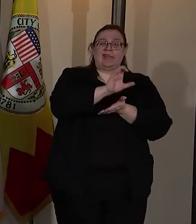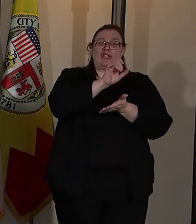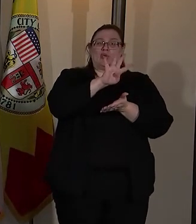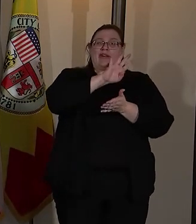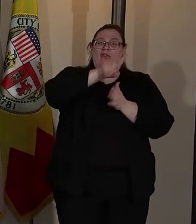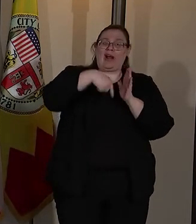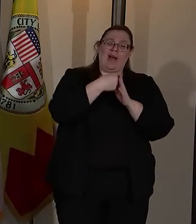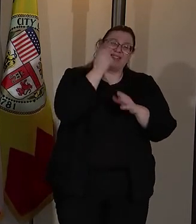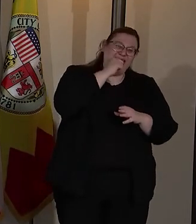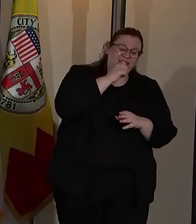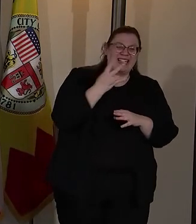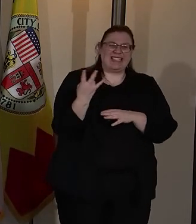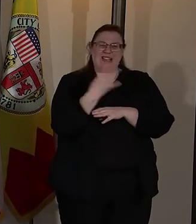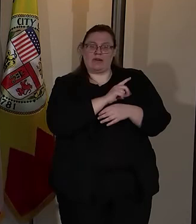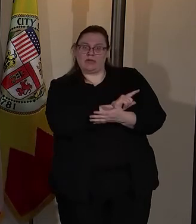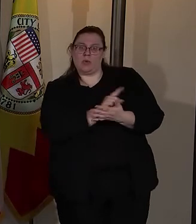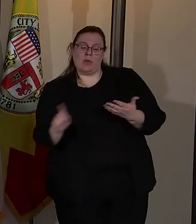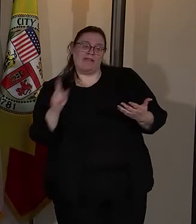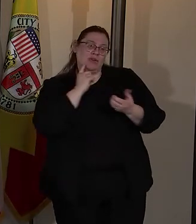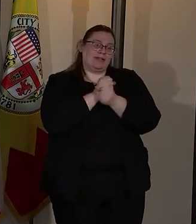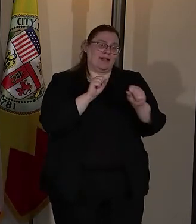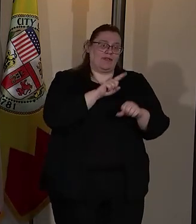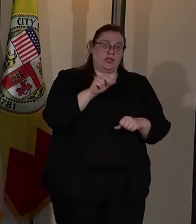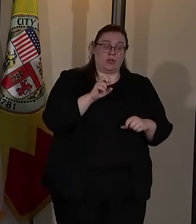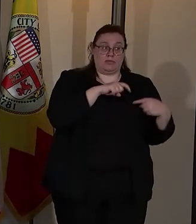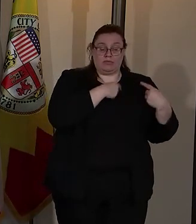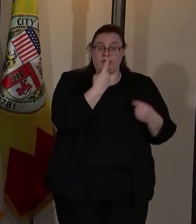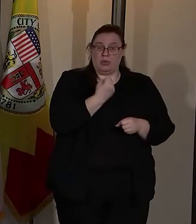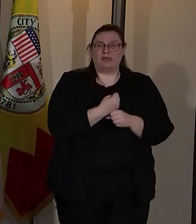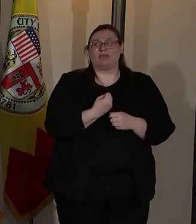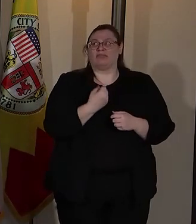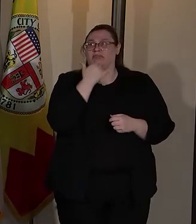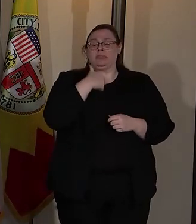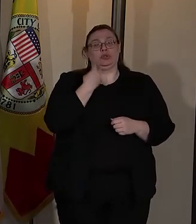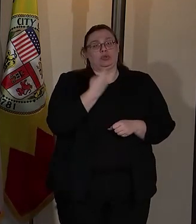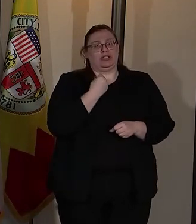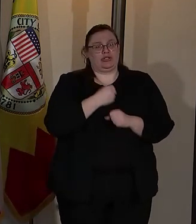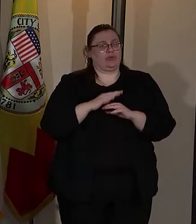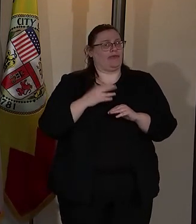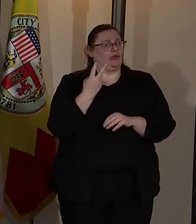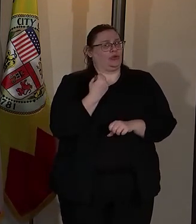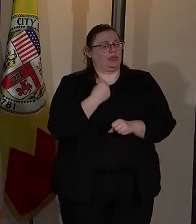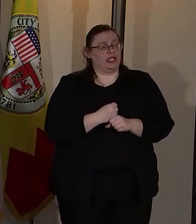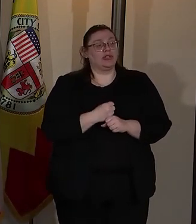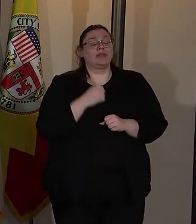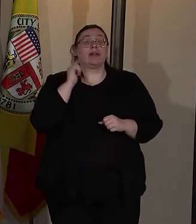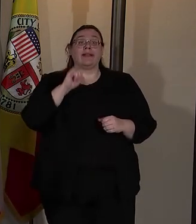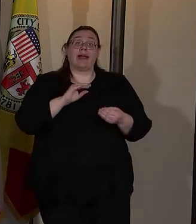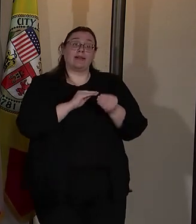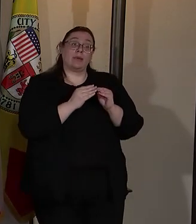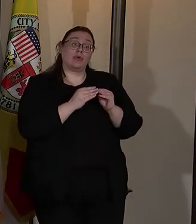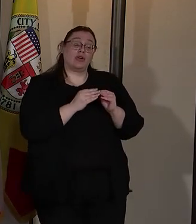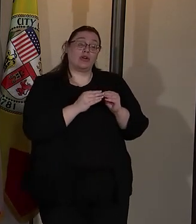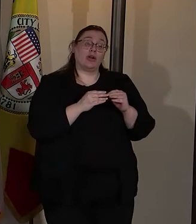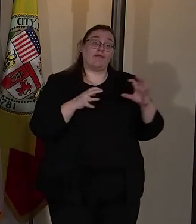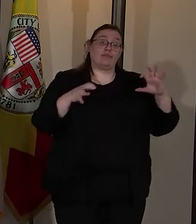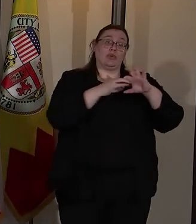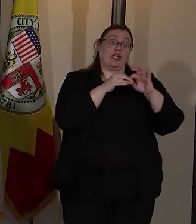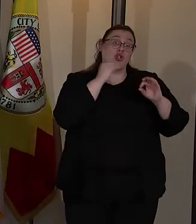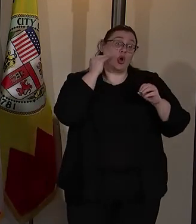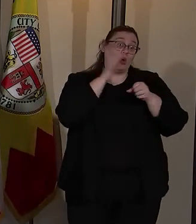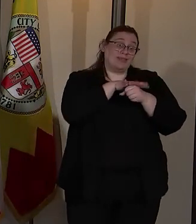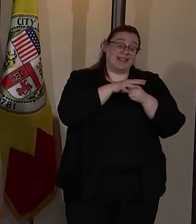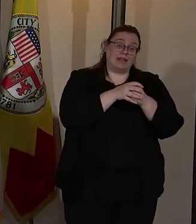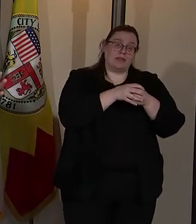7 days a week for the safety zone. And over the last year, two years plus, that number of bridge home sites has grown.